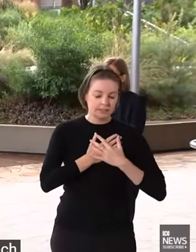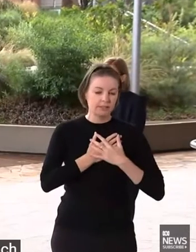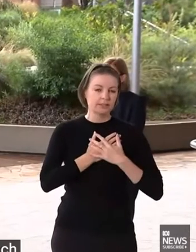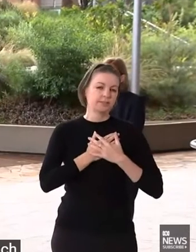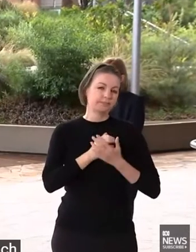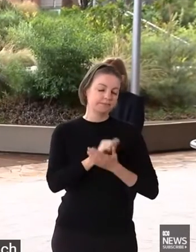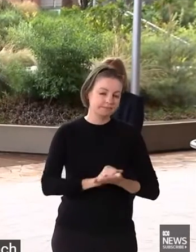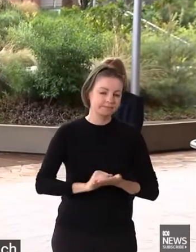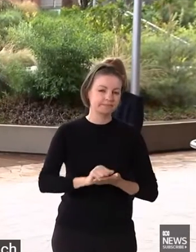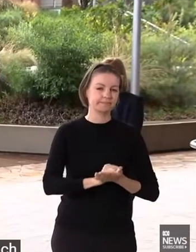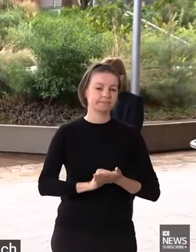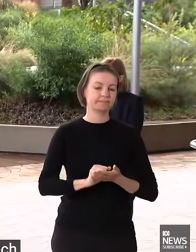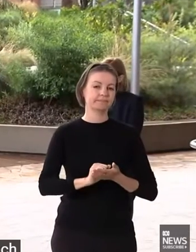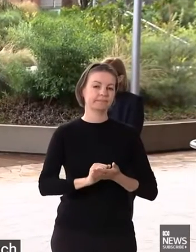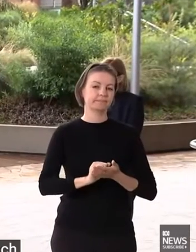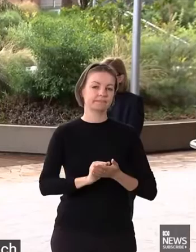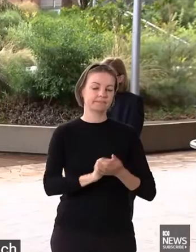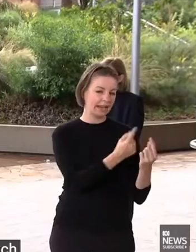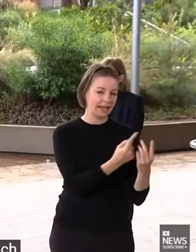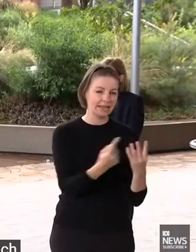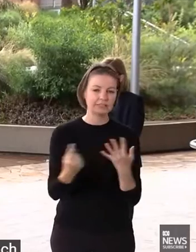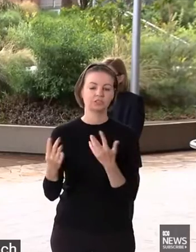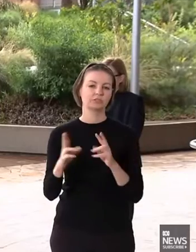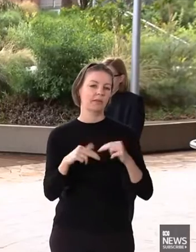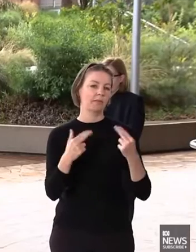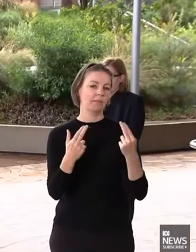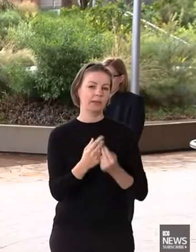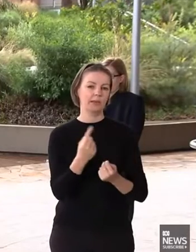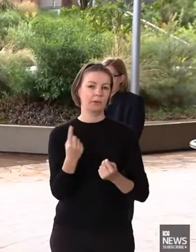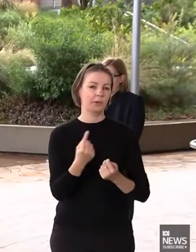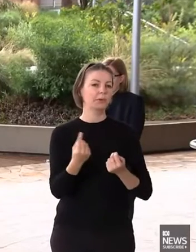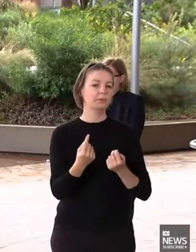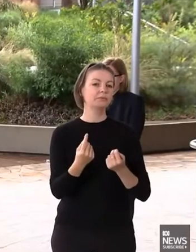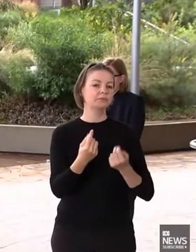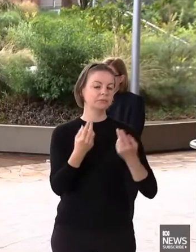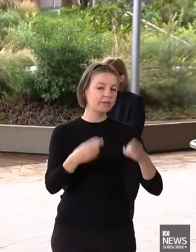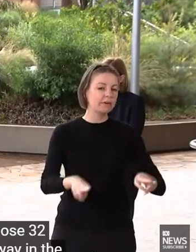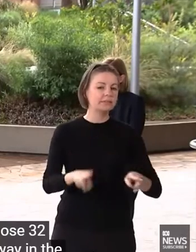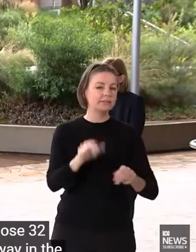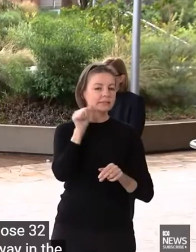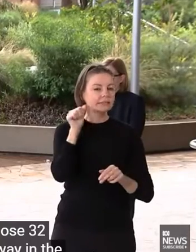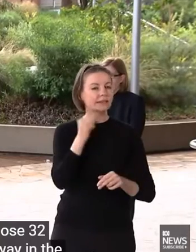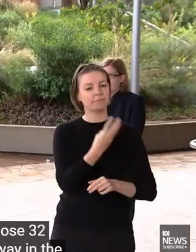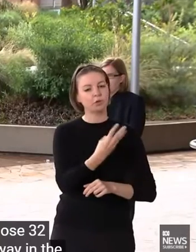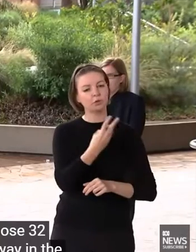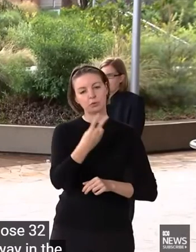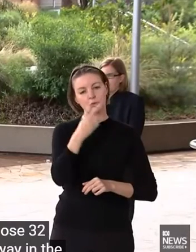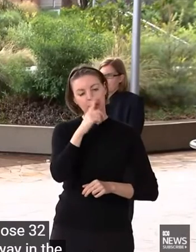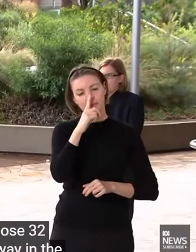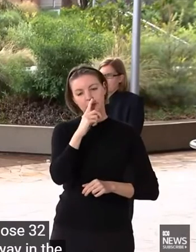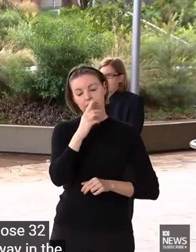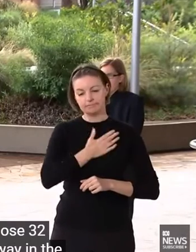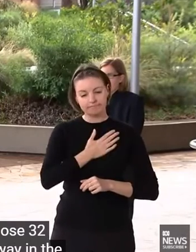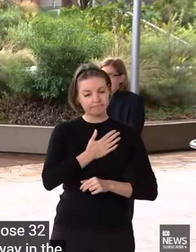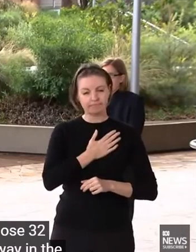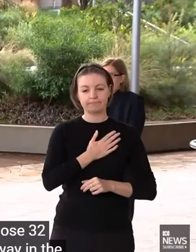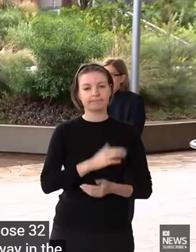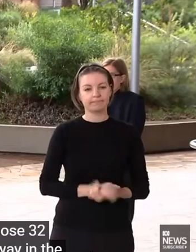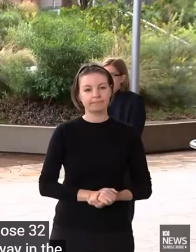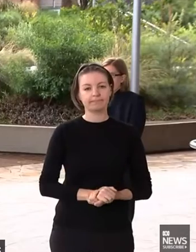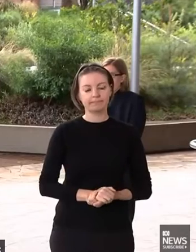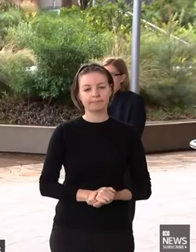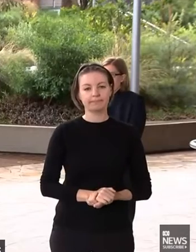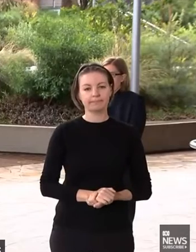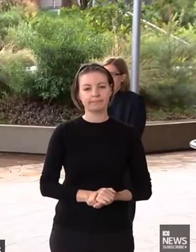to each of the families of those 32 people who have passed away in the last 24 hours